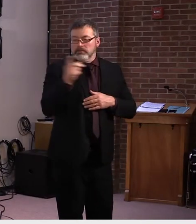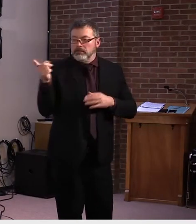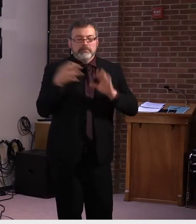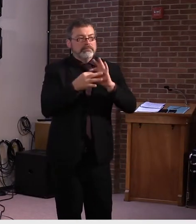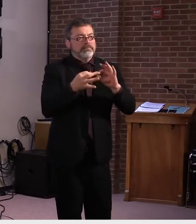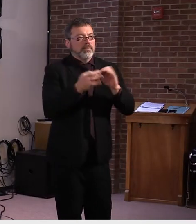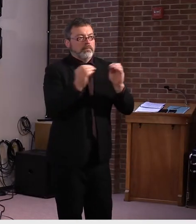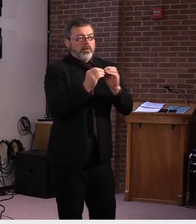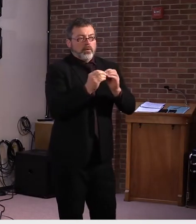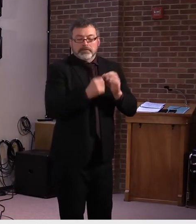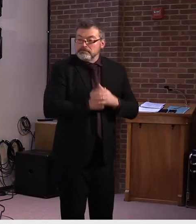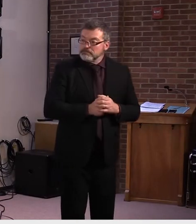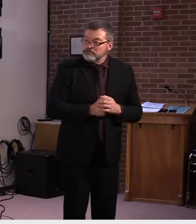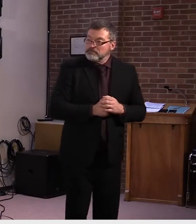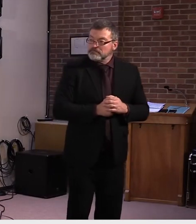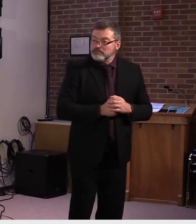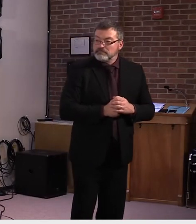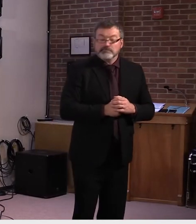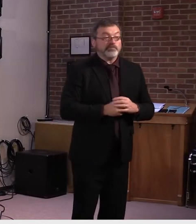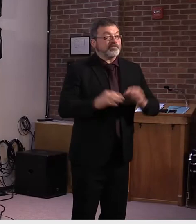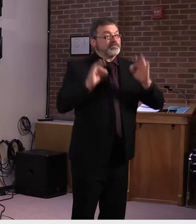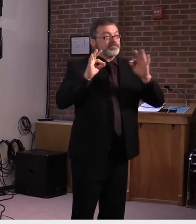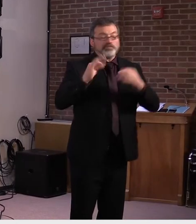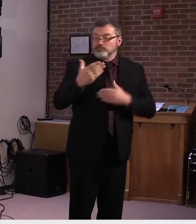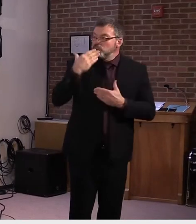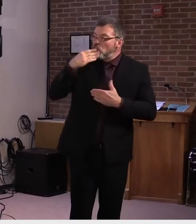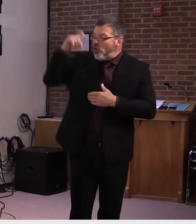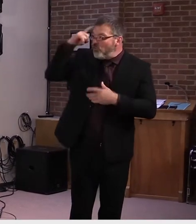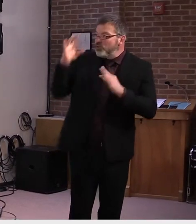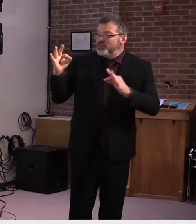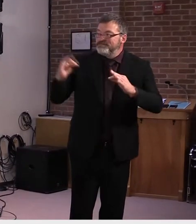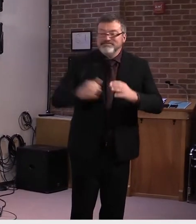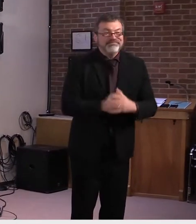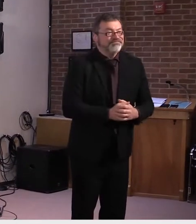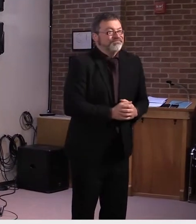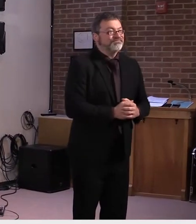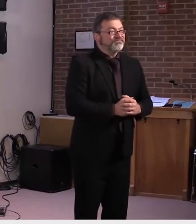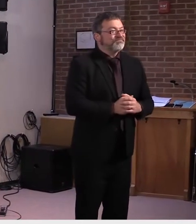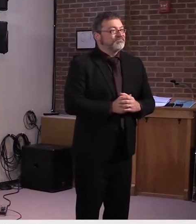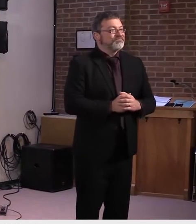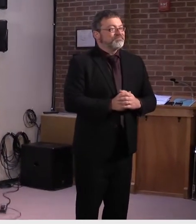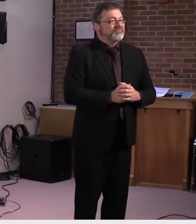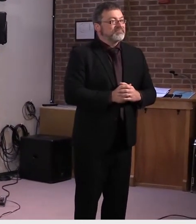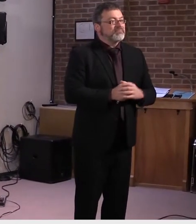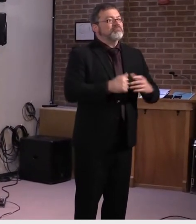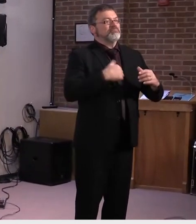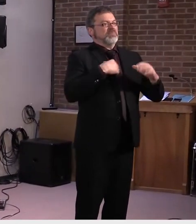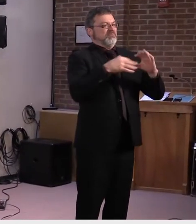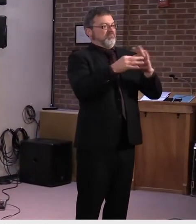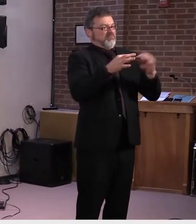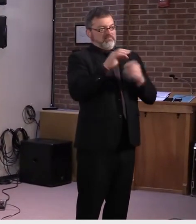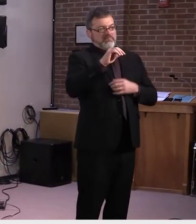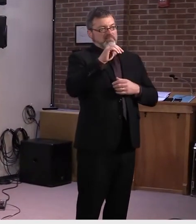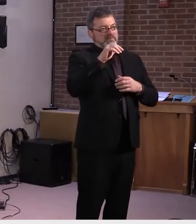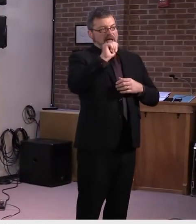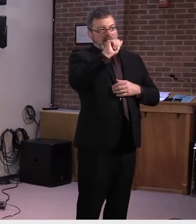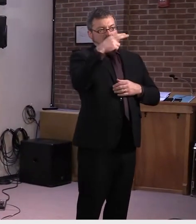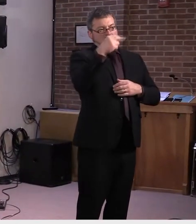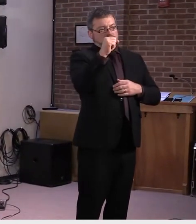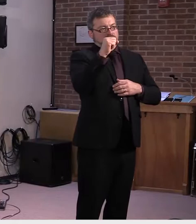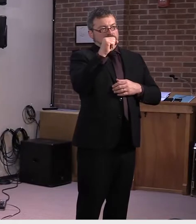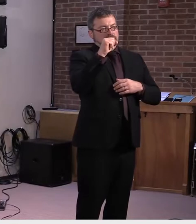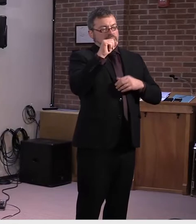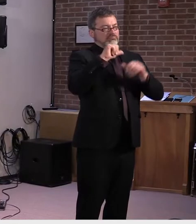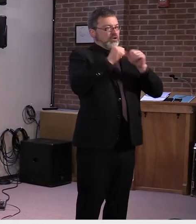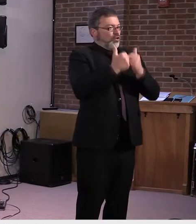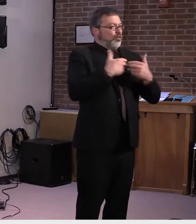Thank you, Governor. The Agency of Human Services recognizes that the multiple return to school models being pursued